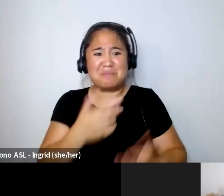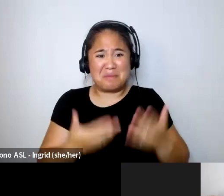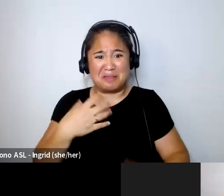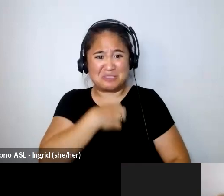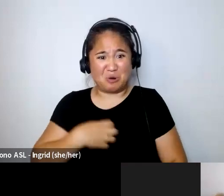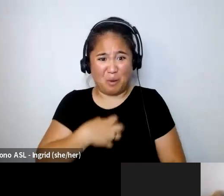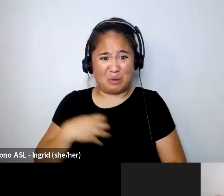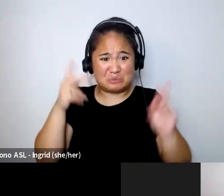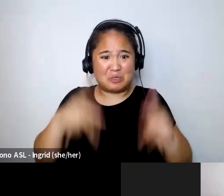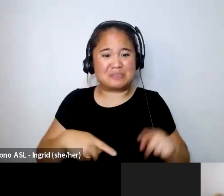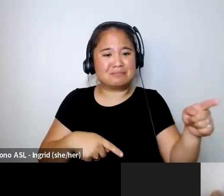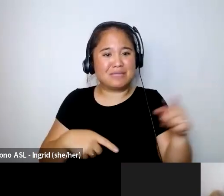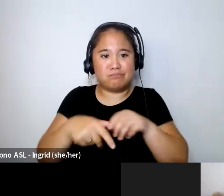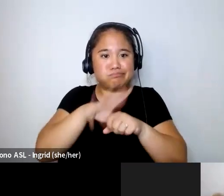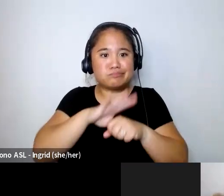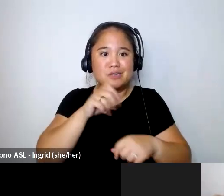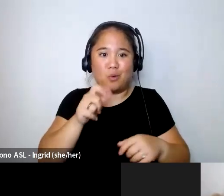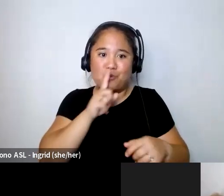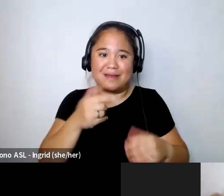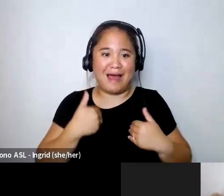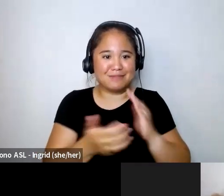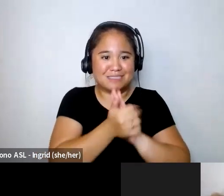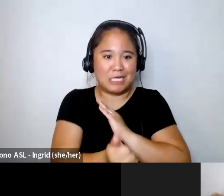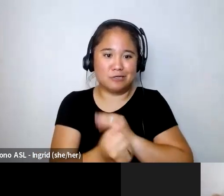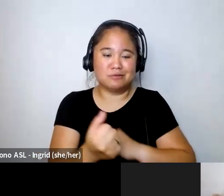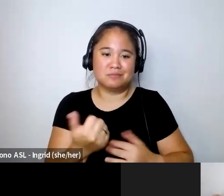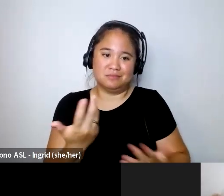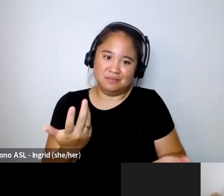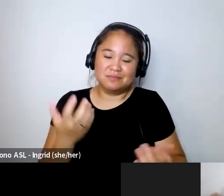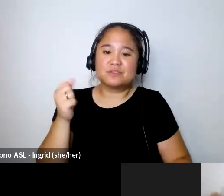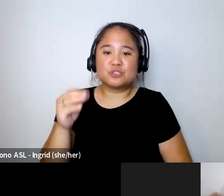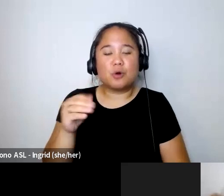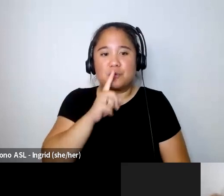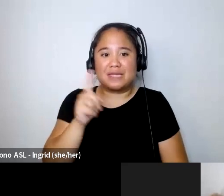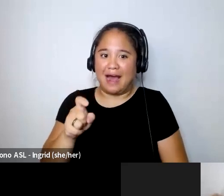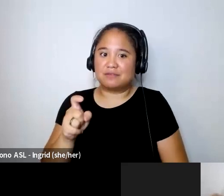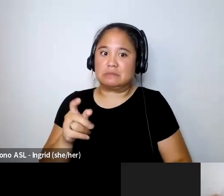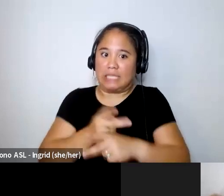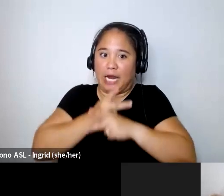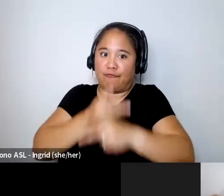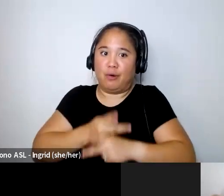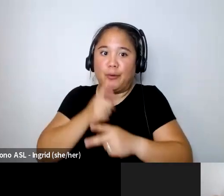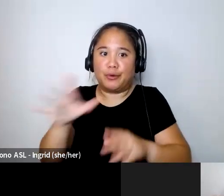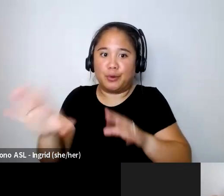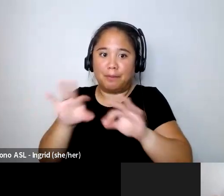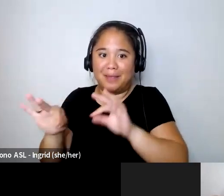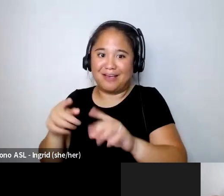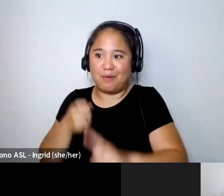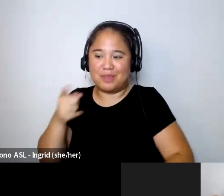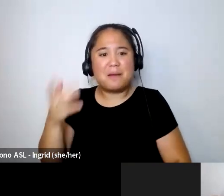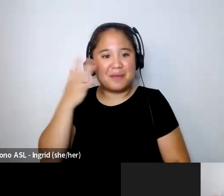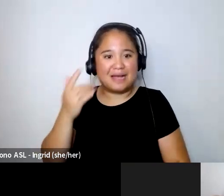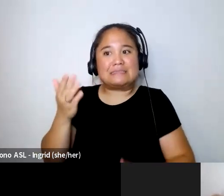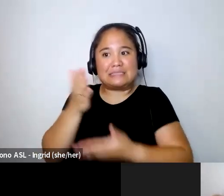doesn't have the talent to really shoot you so you do have to be precautionary because there is some predatory